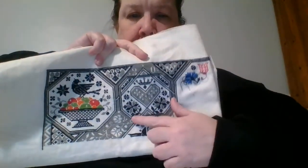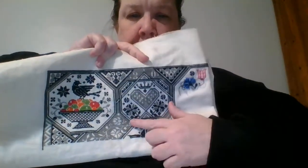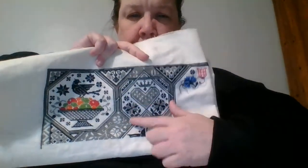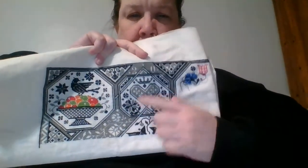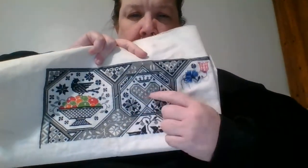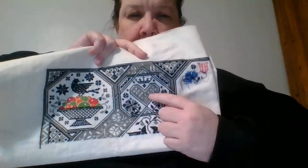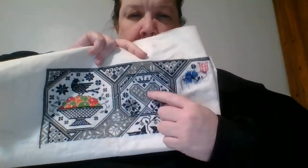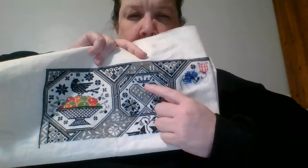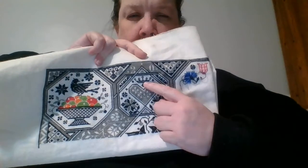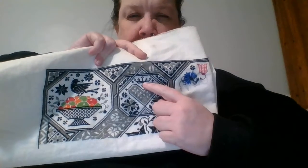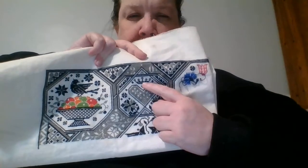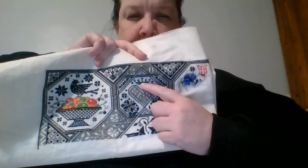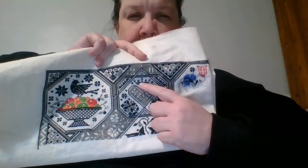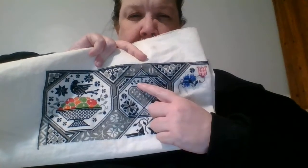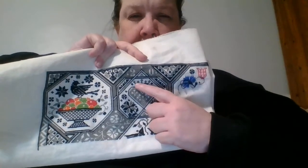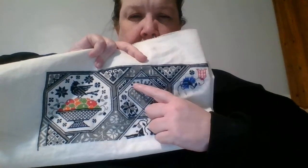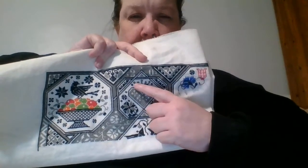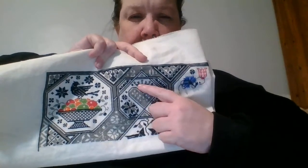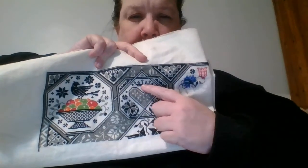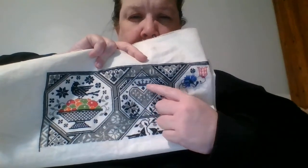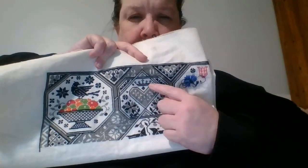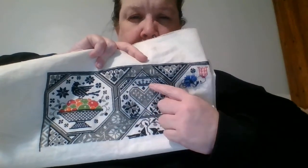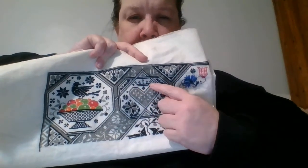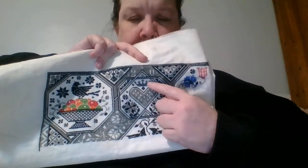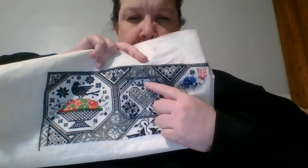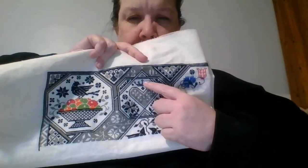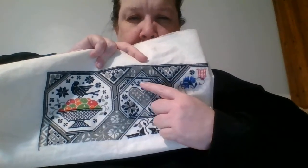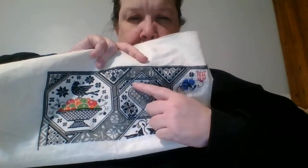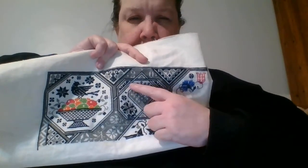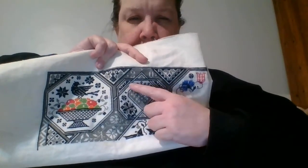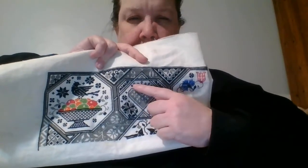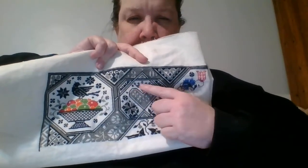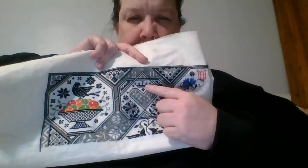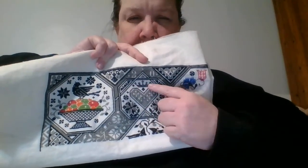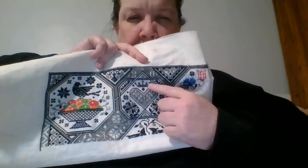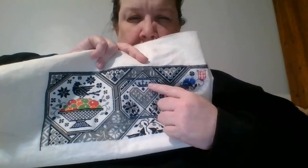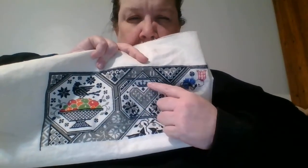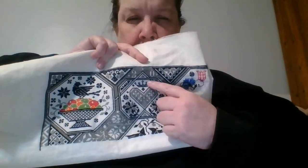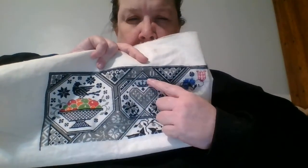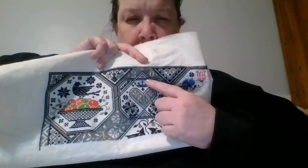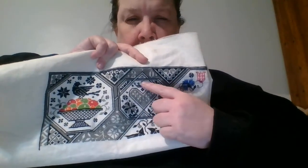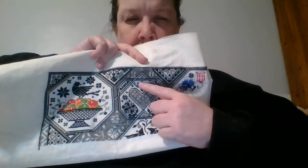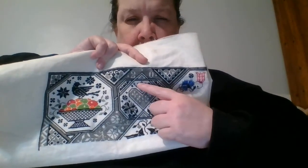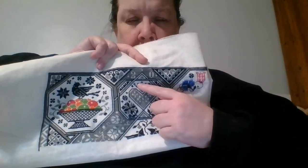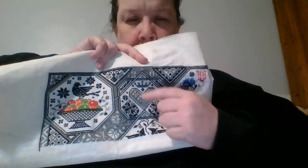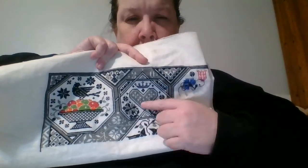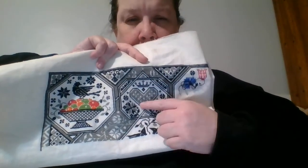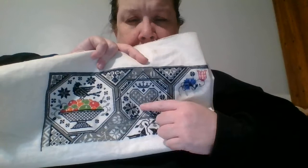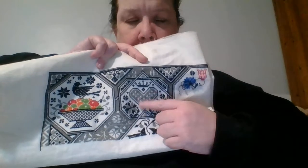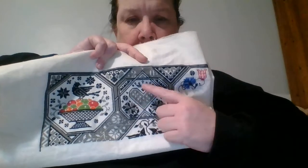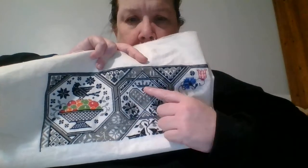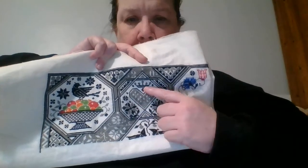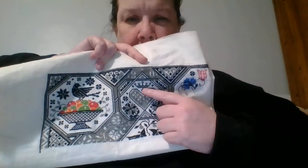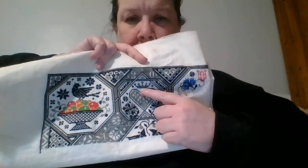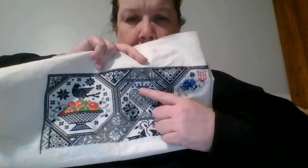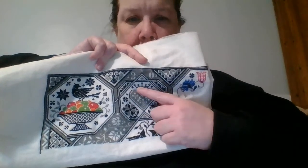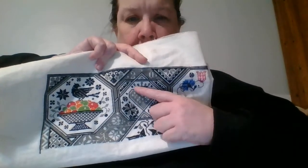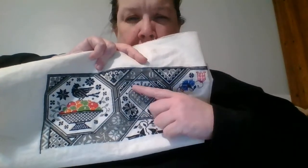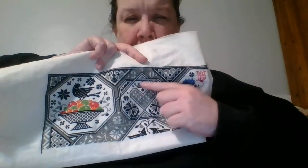put some red or change the crown to like silver silver silver probably it's a